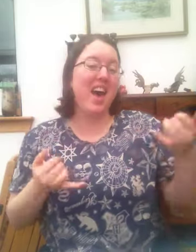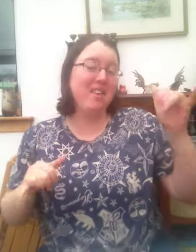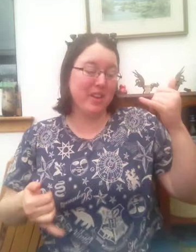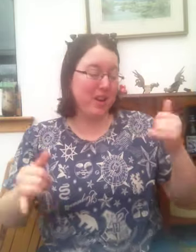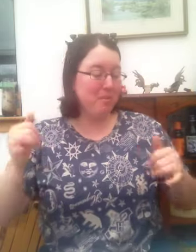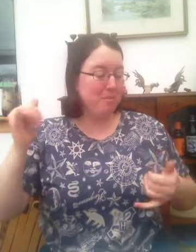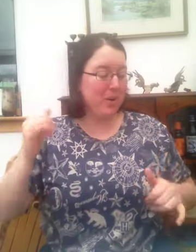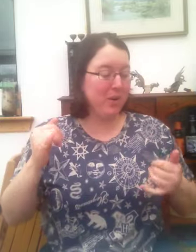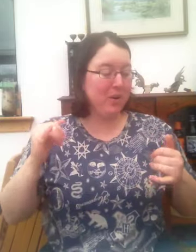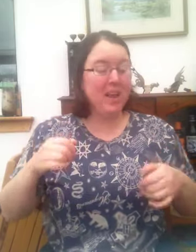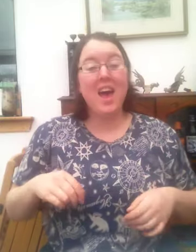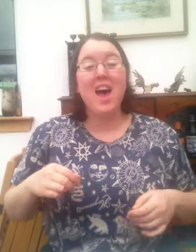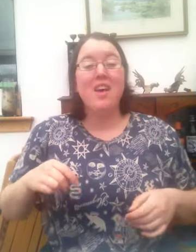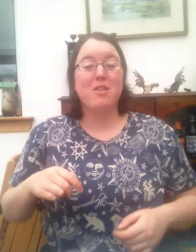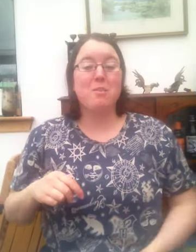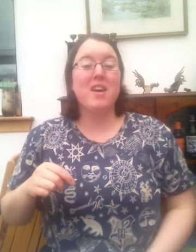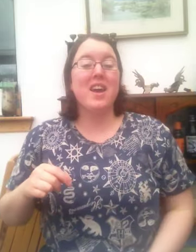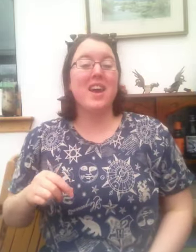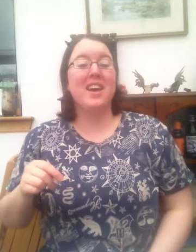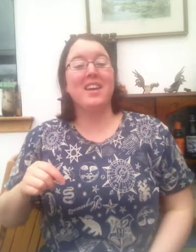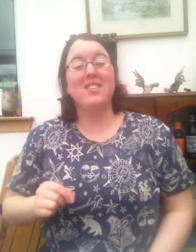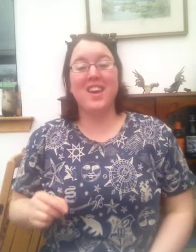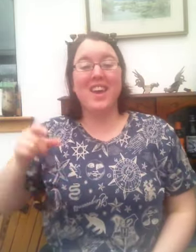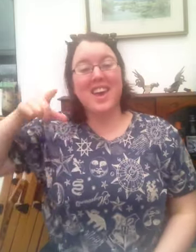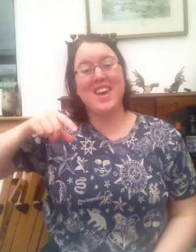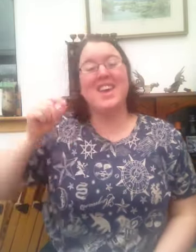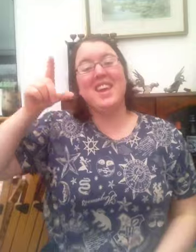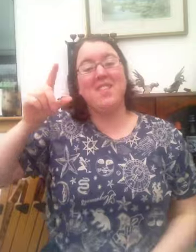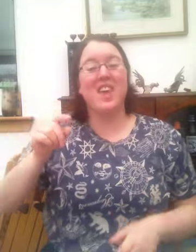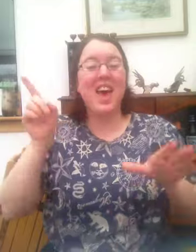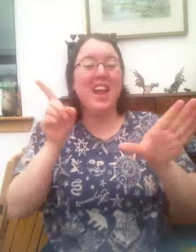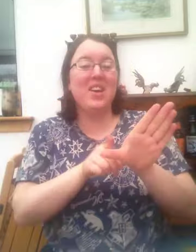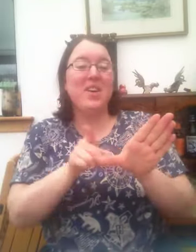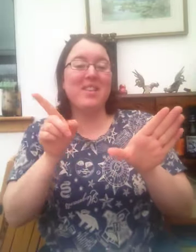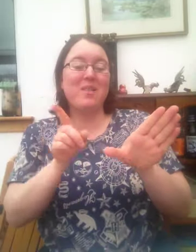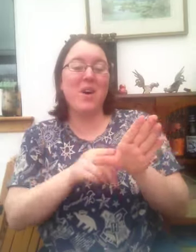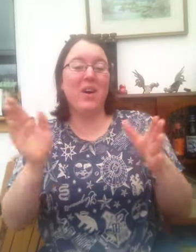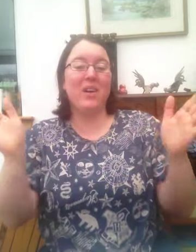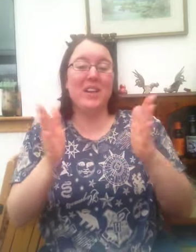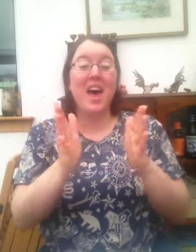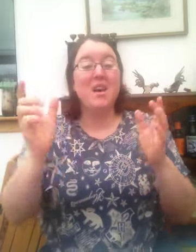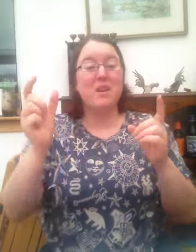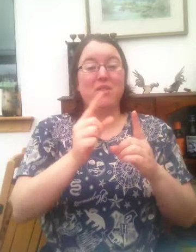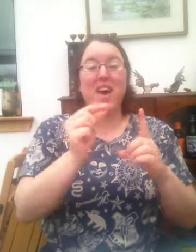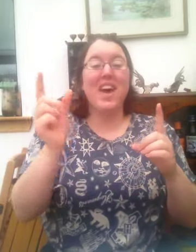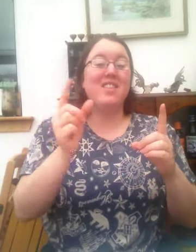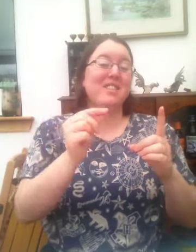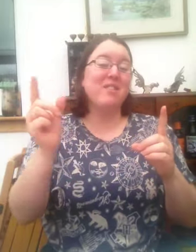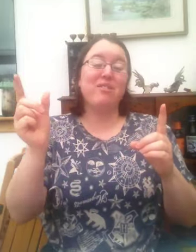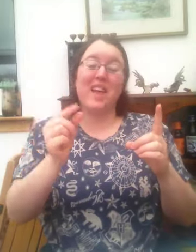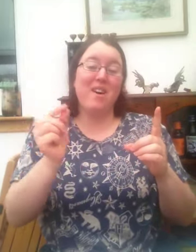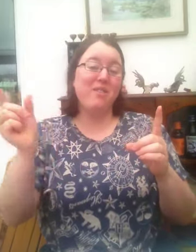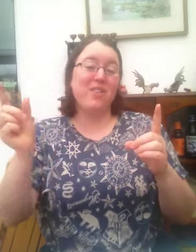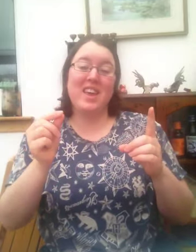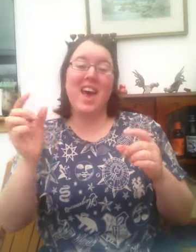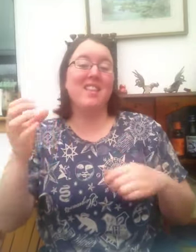havin' a ball. Chicken and I'm a chicken, I'm My feathers are fluffy, and